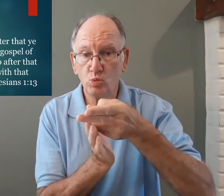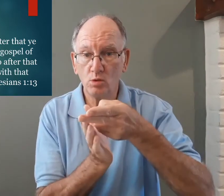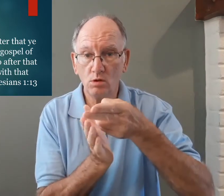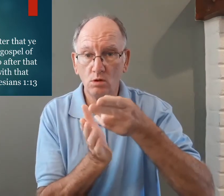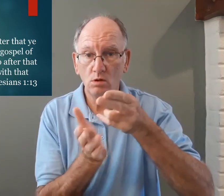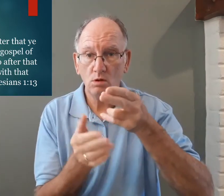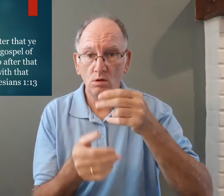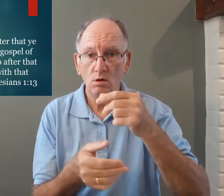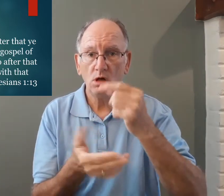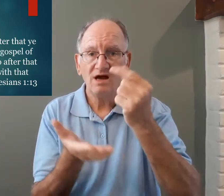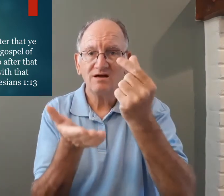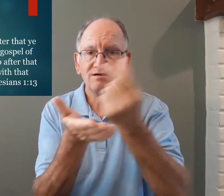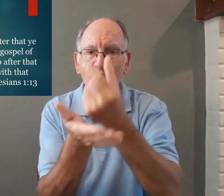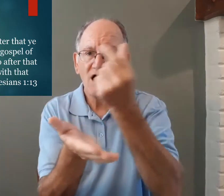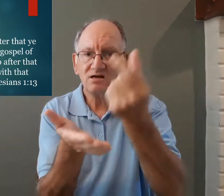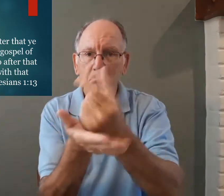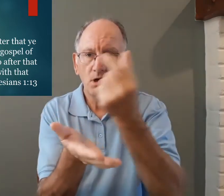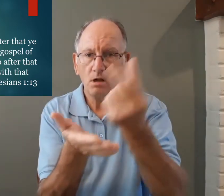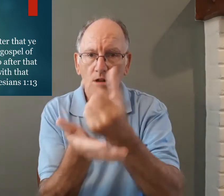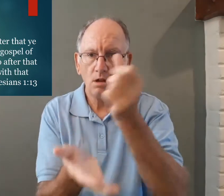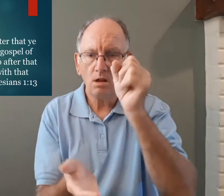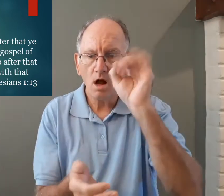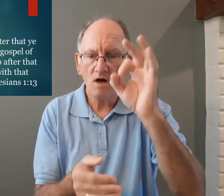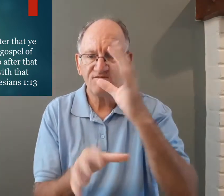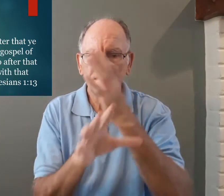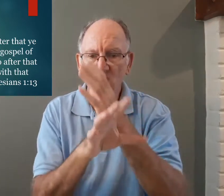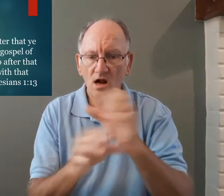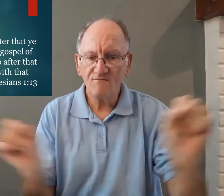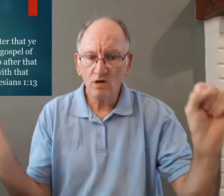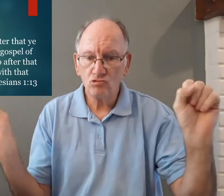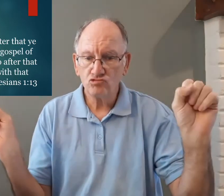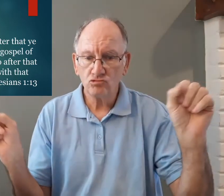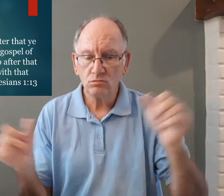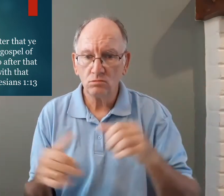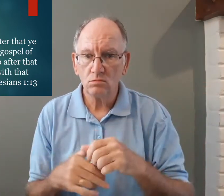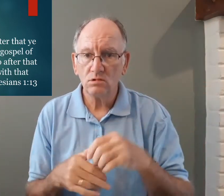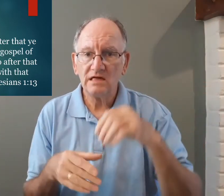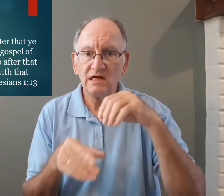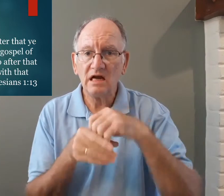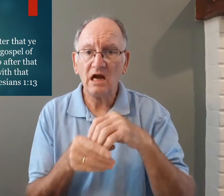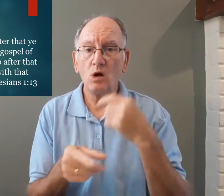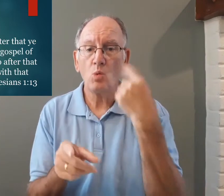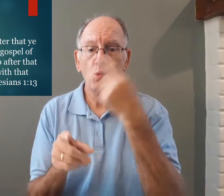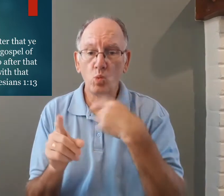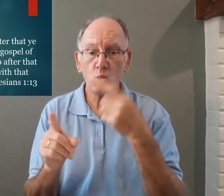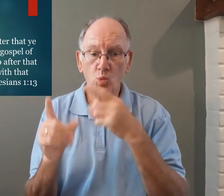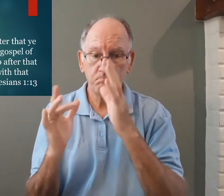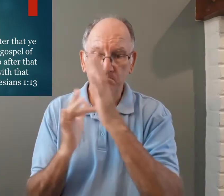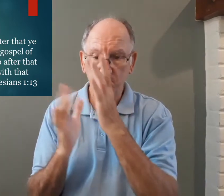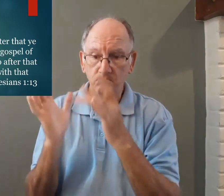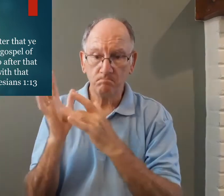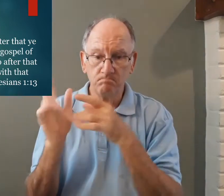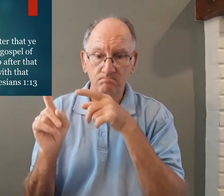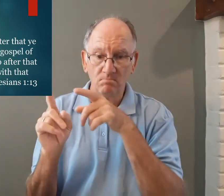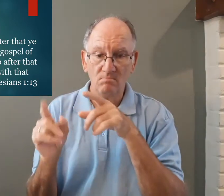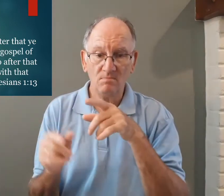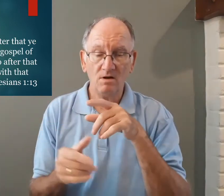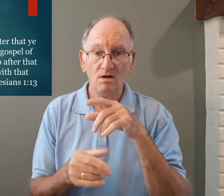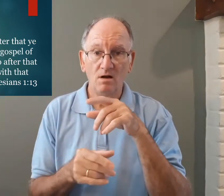truth the gospel of your salvation in whom Jesus